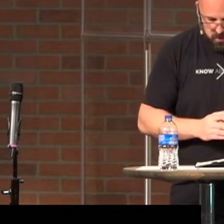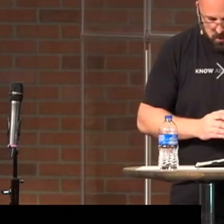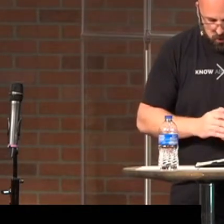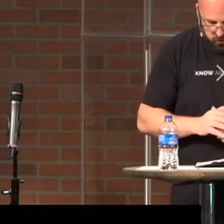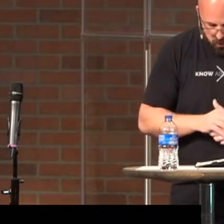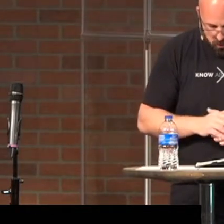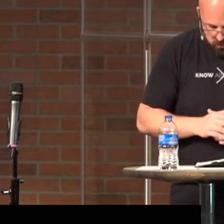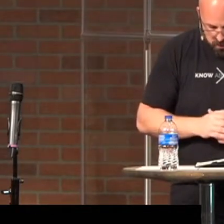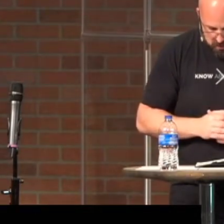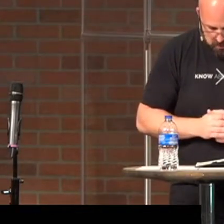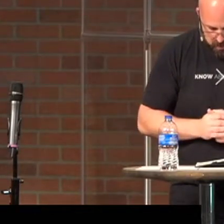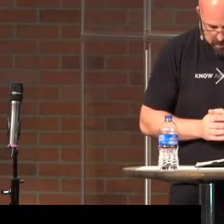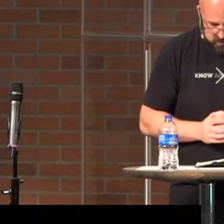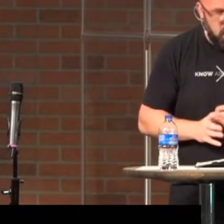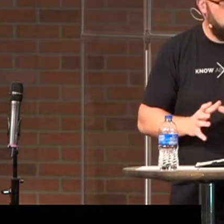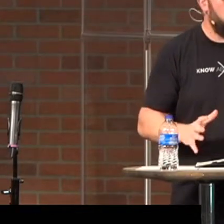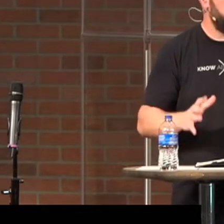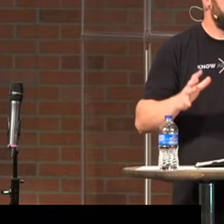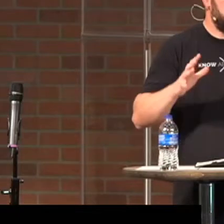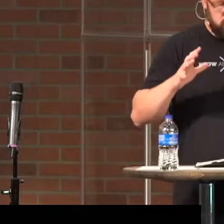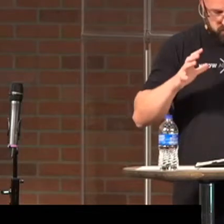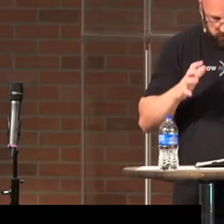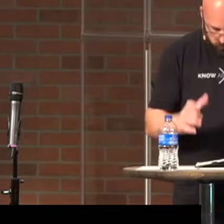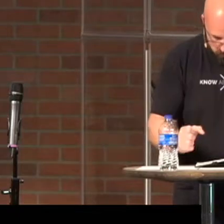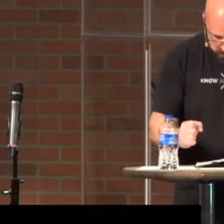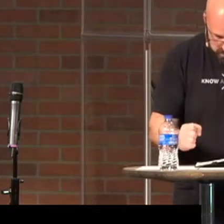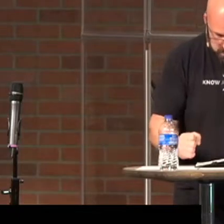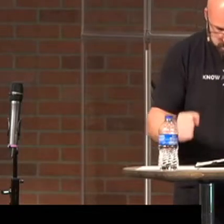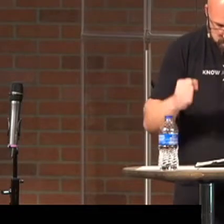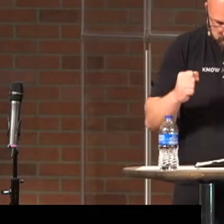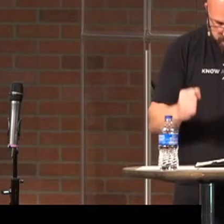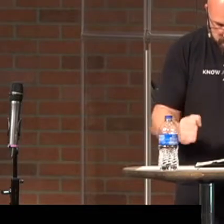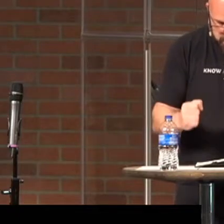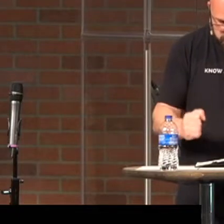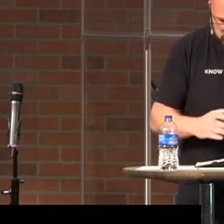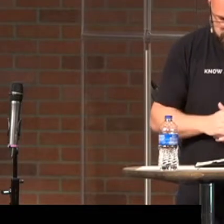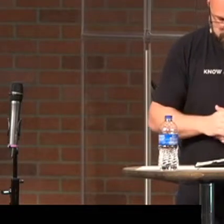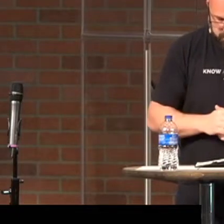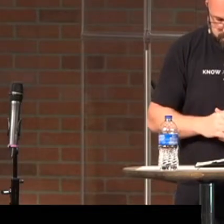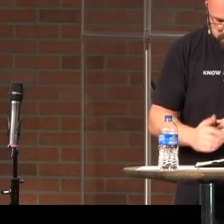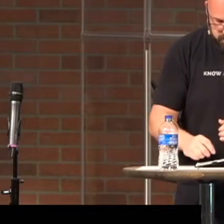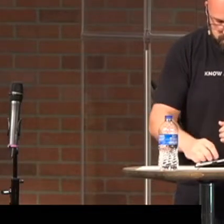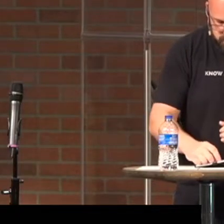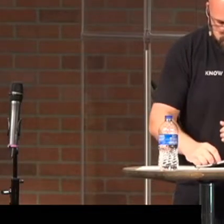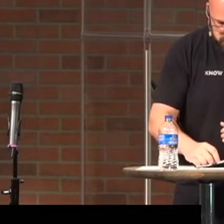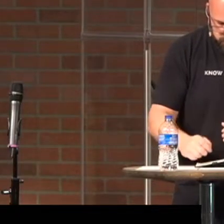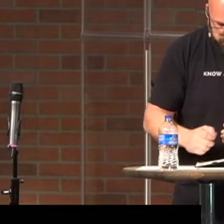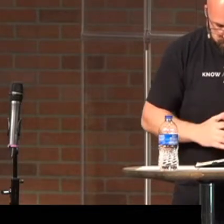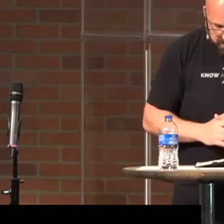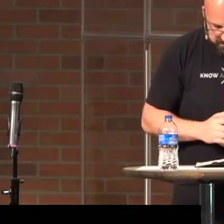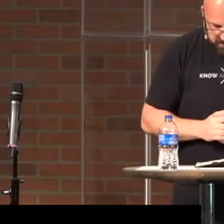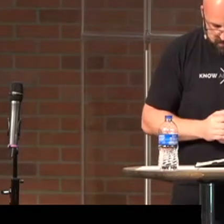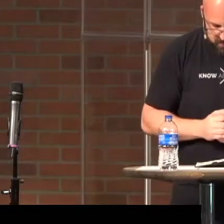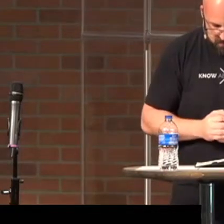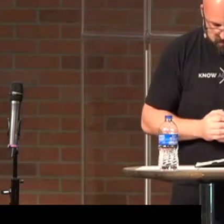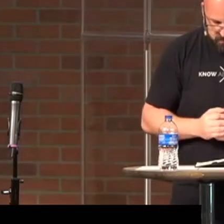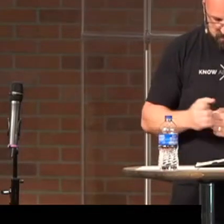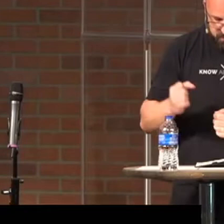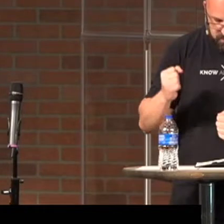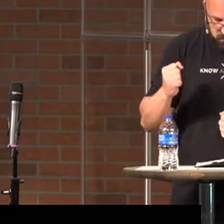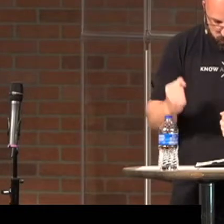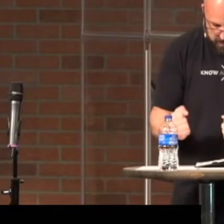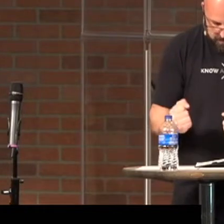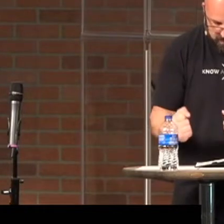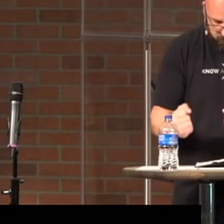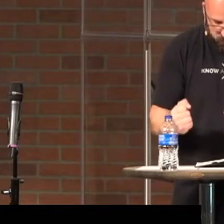who called us by His own glory and goodness. Through these, He has given us